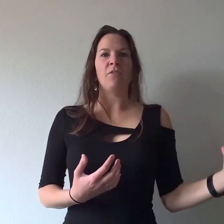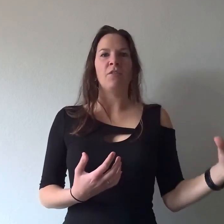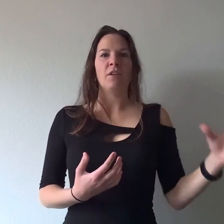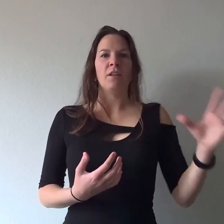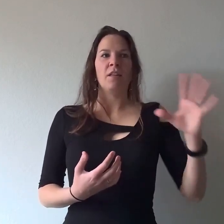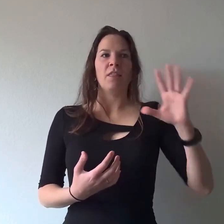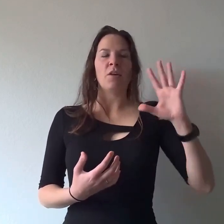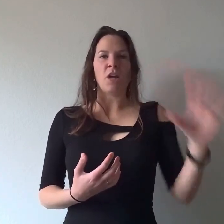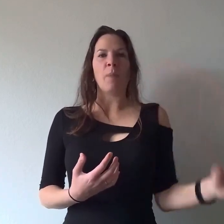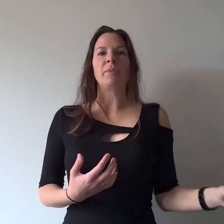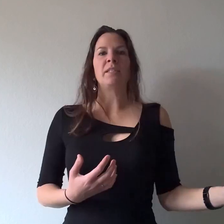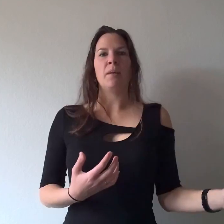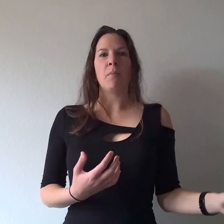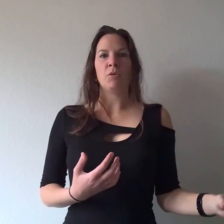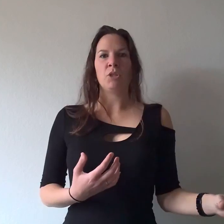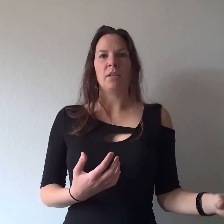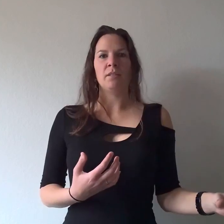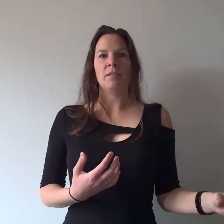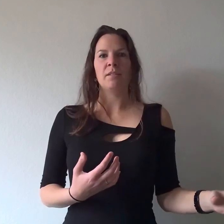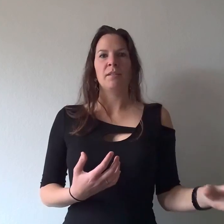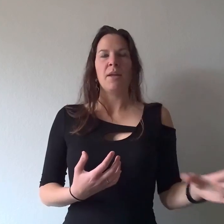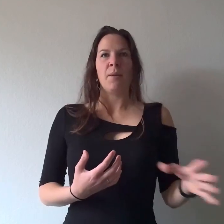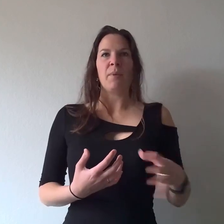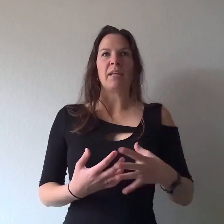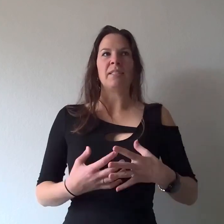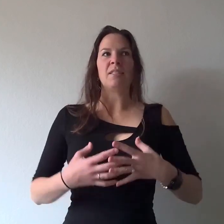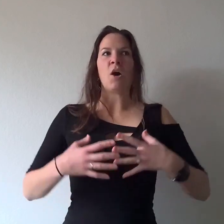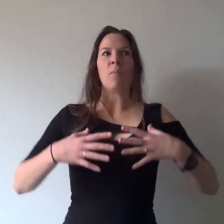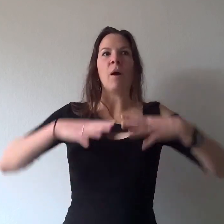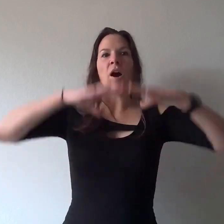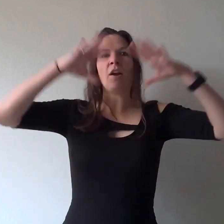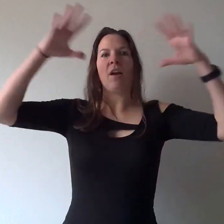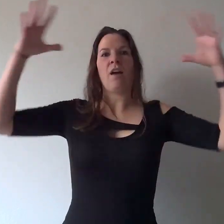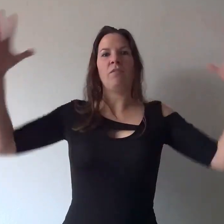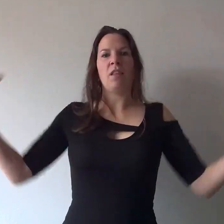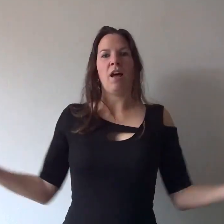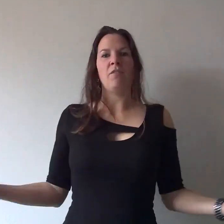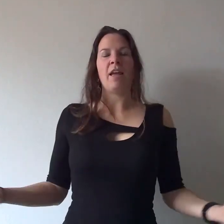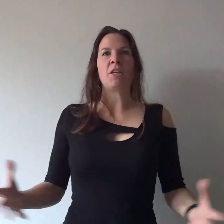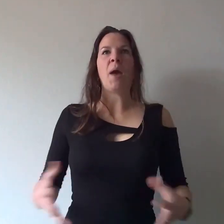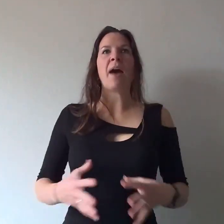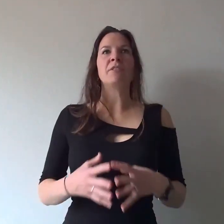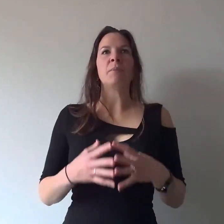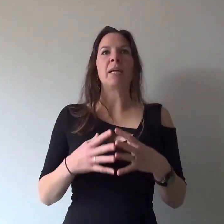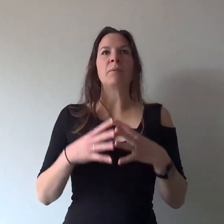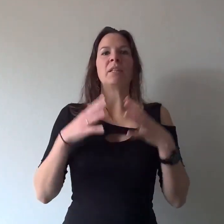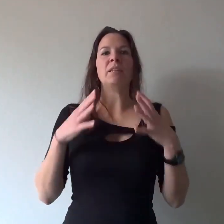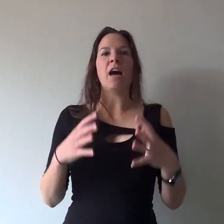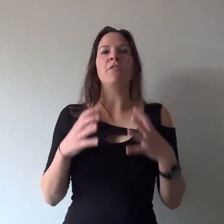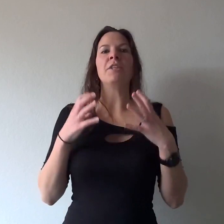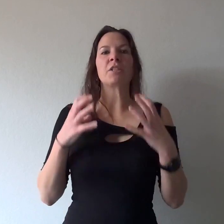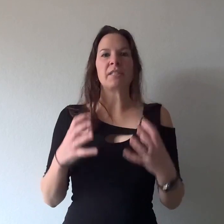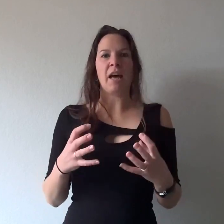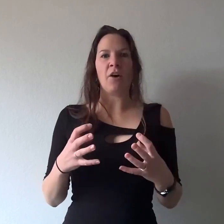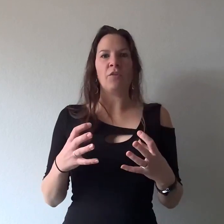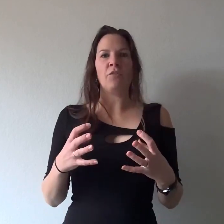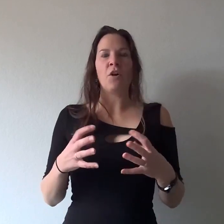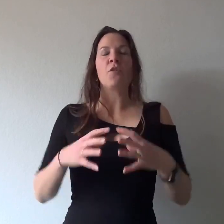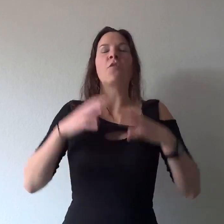those opposite emotions because it's all part of love and you have to be able to love yourself for